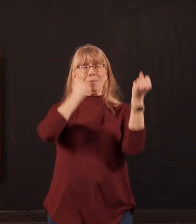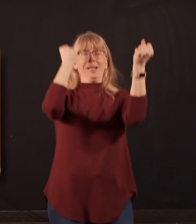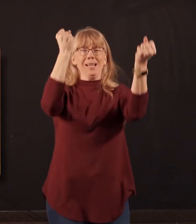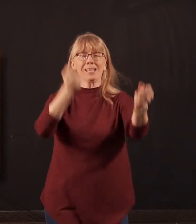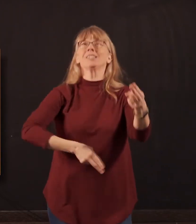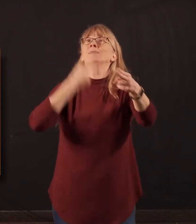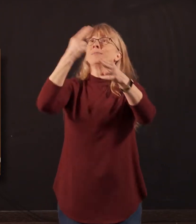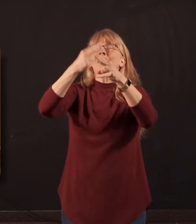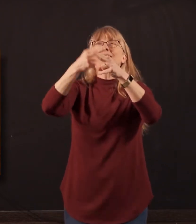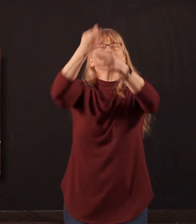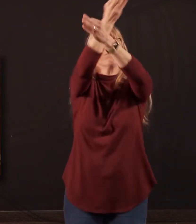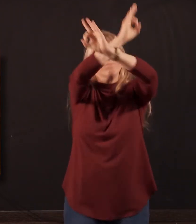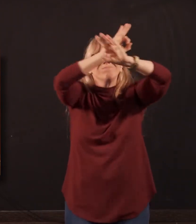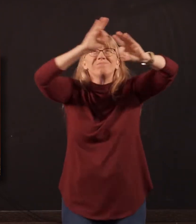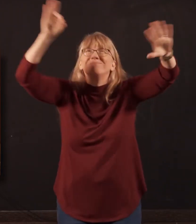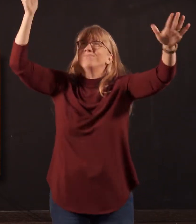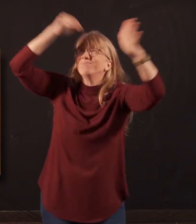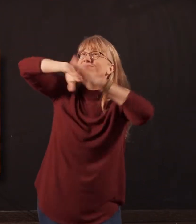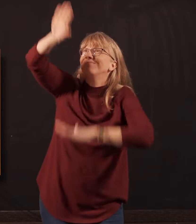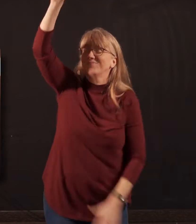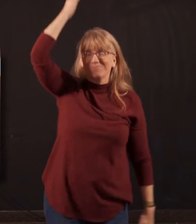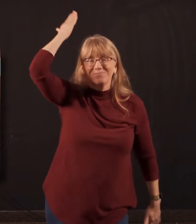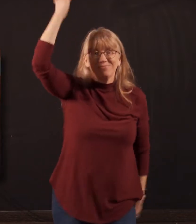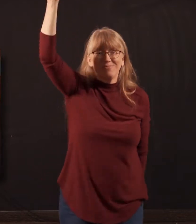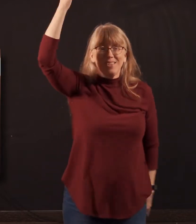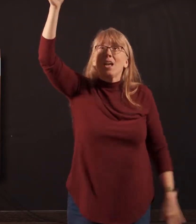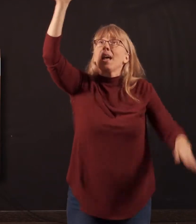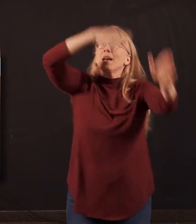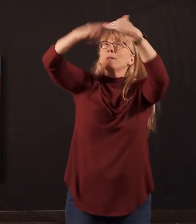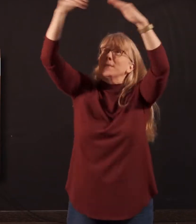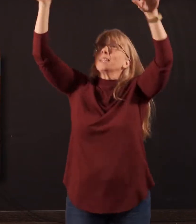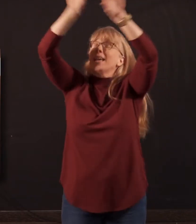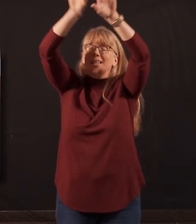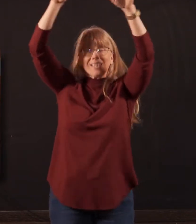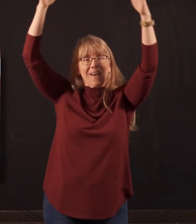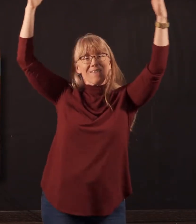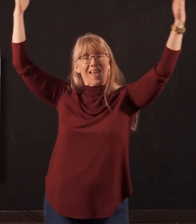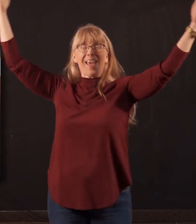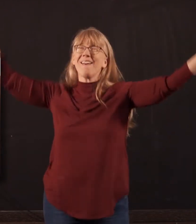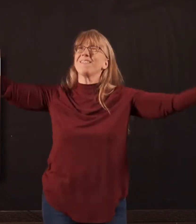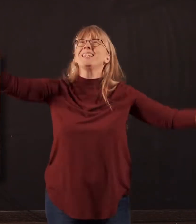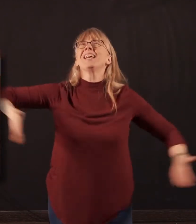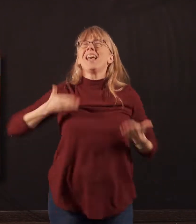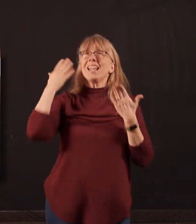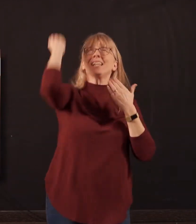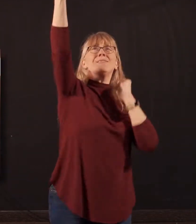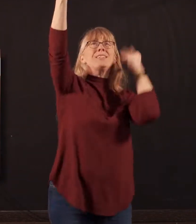mighty. Freedom is in His name. So open the gates of heaven. Lift up